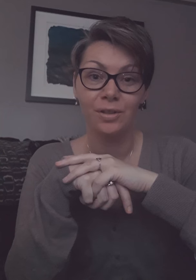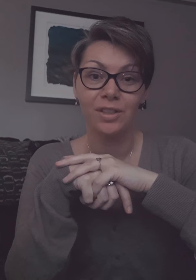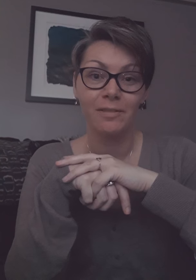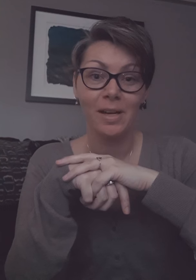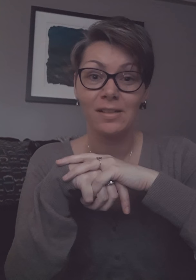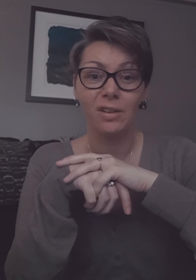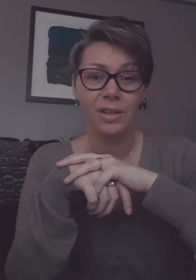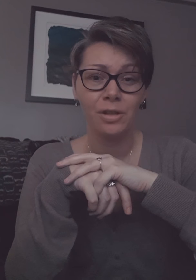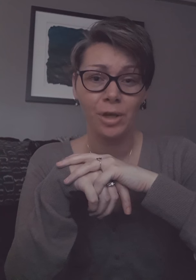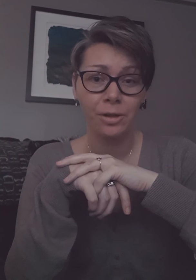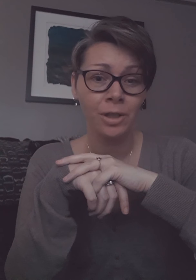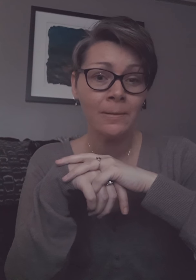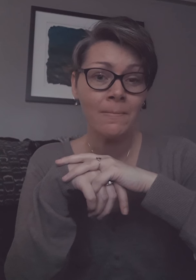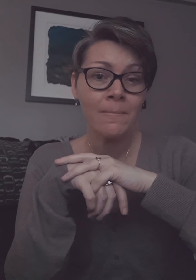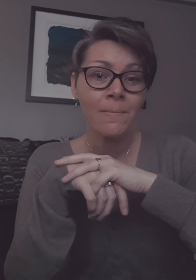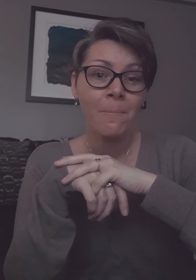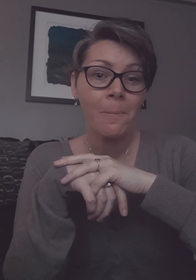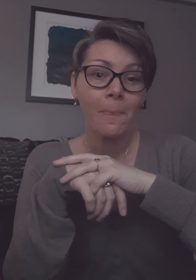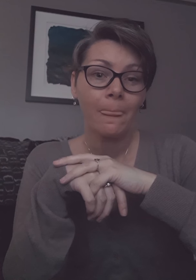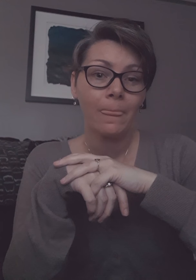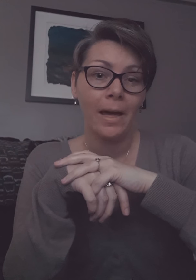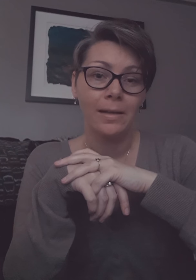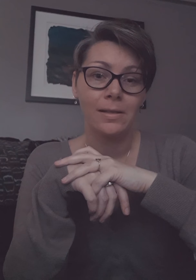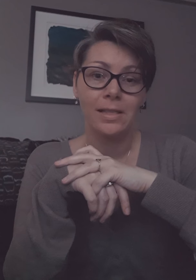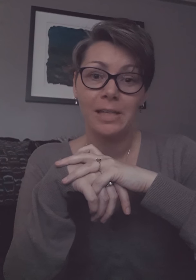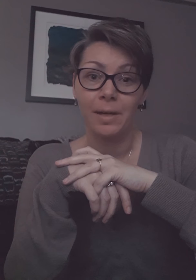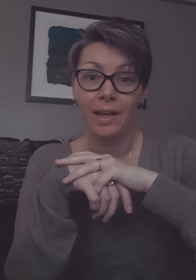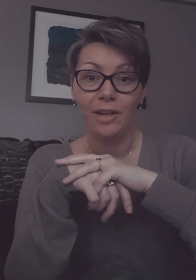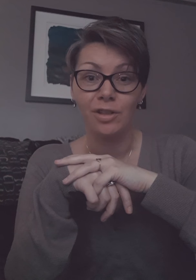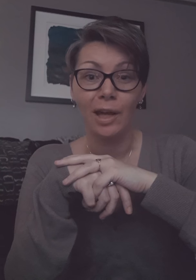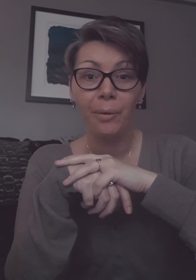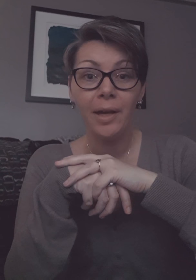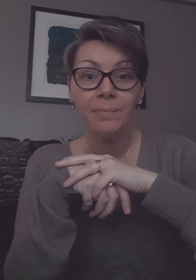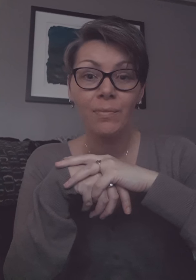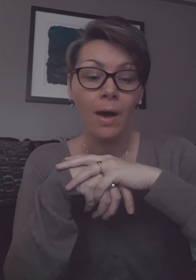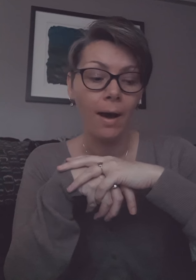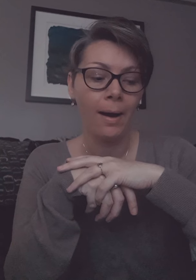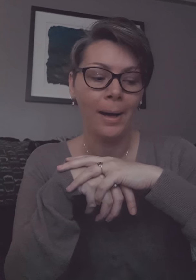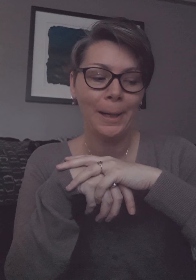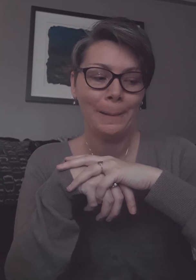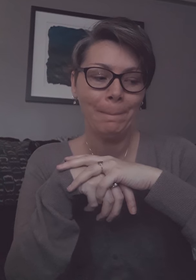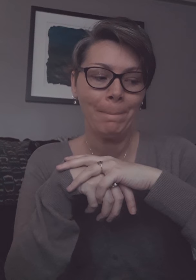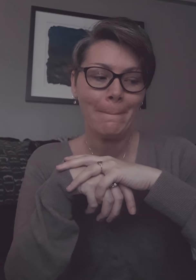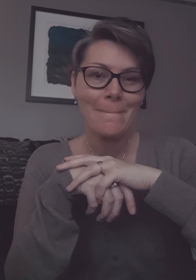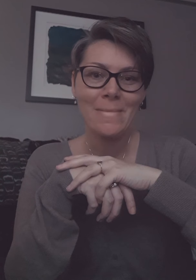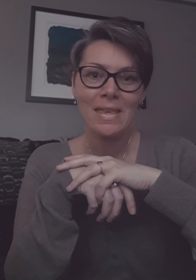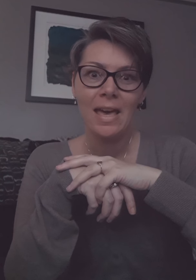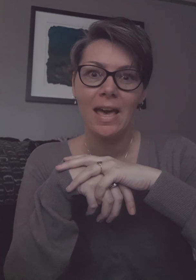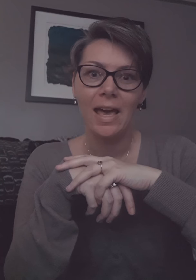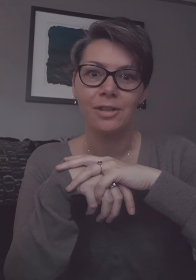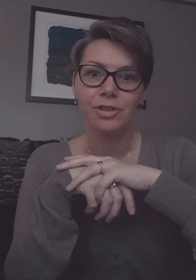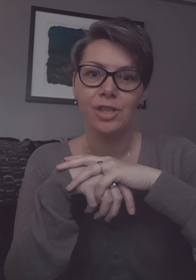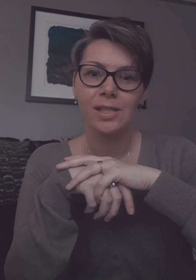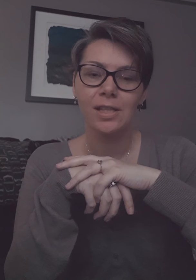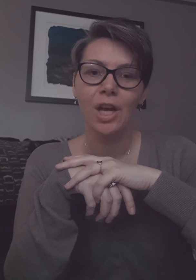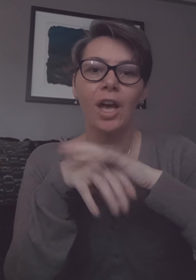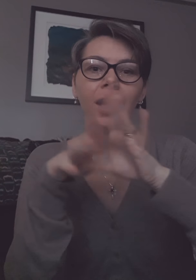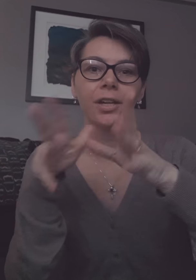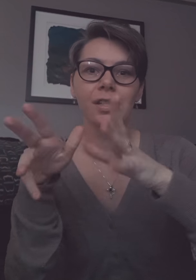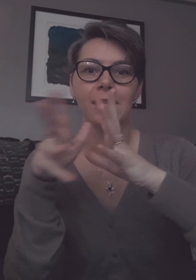give myself an injection than to take medication that way um it's just here's an